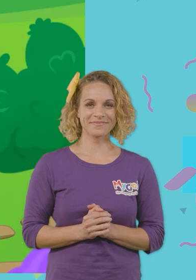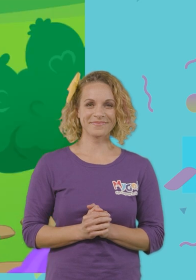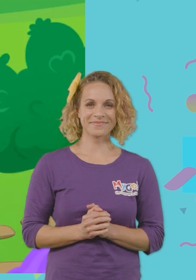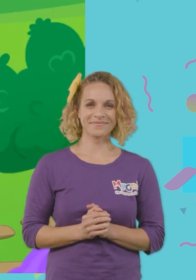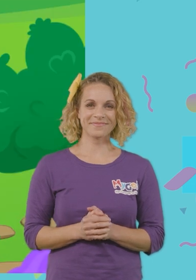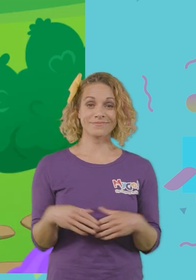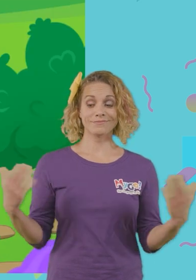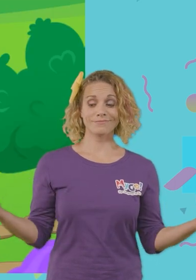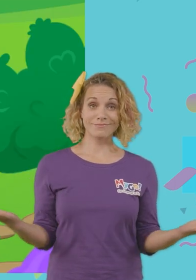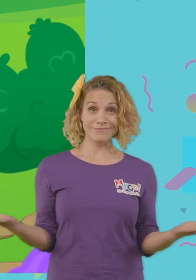Right here!